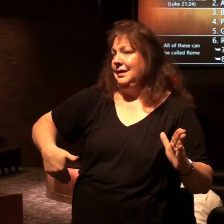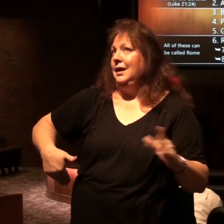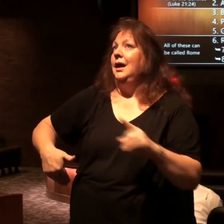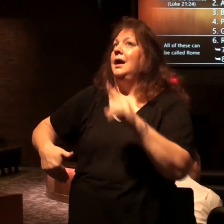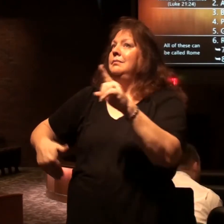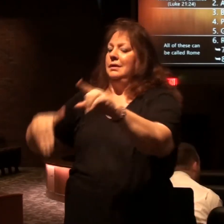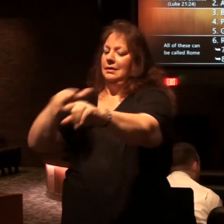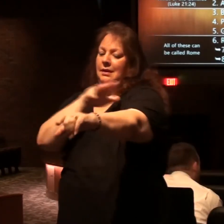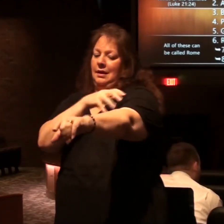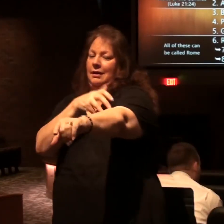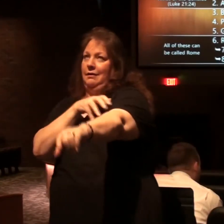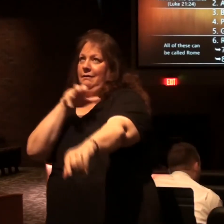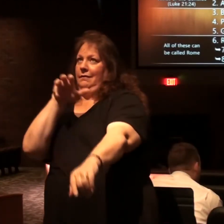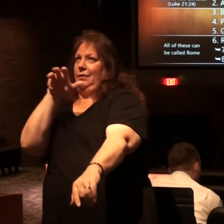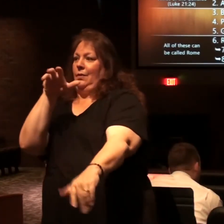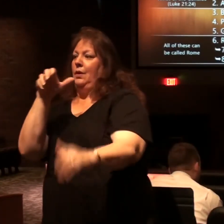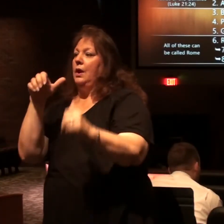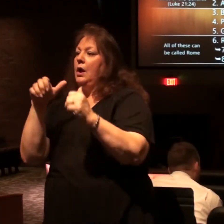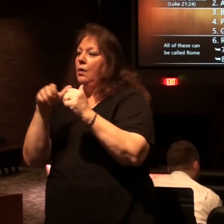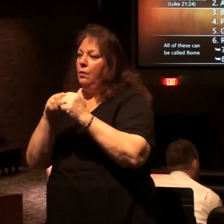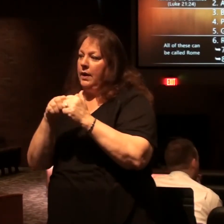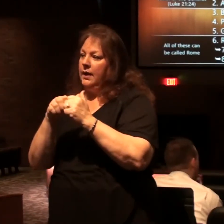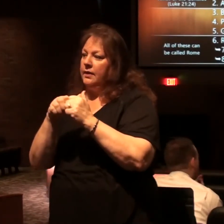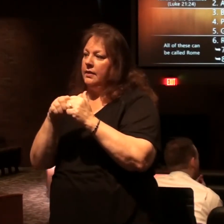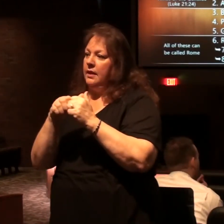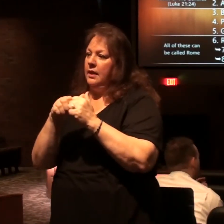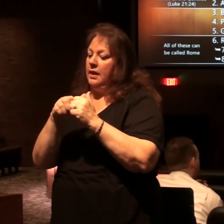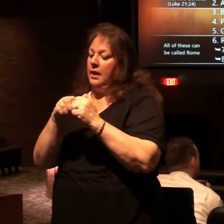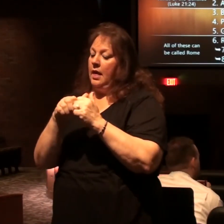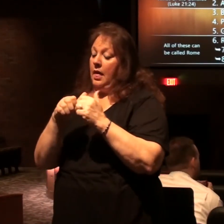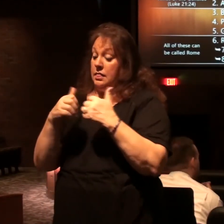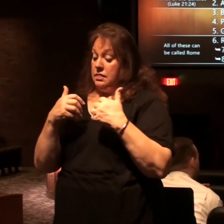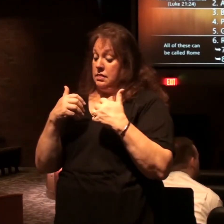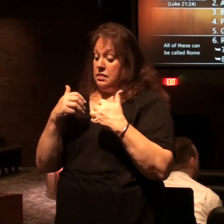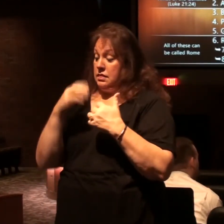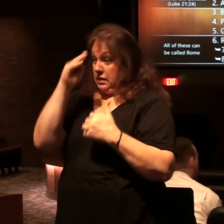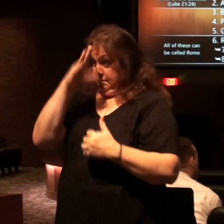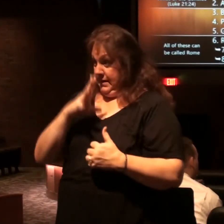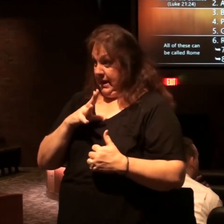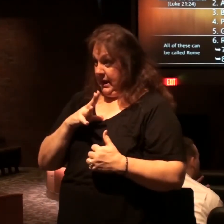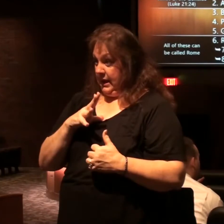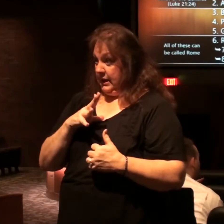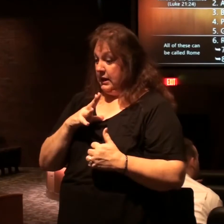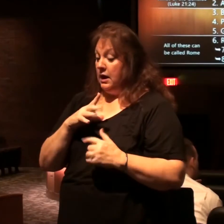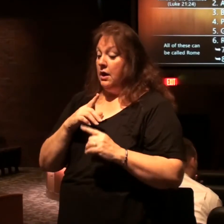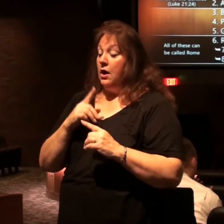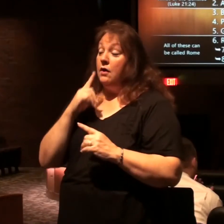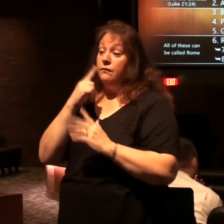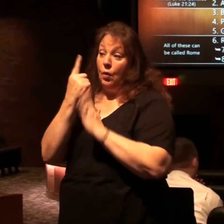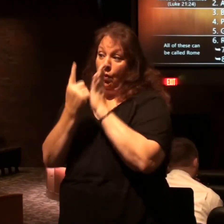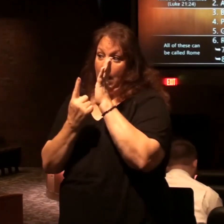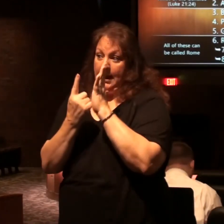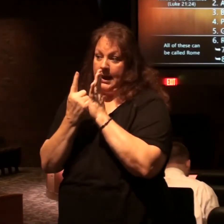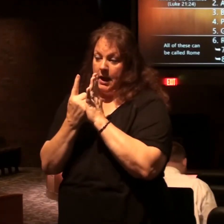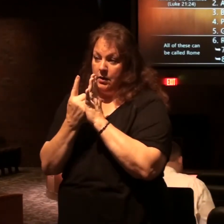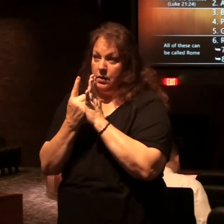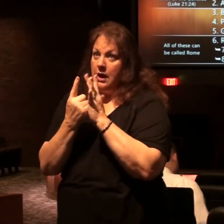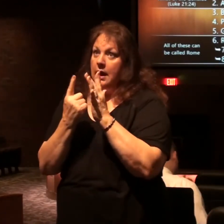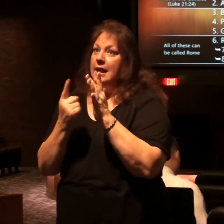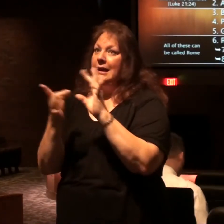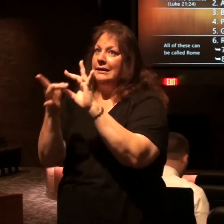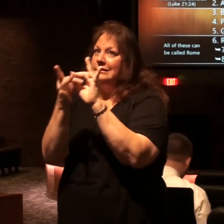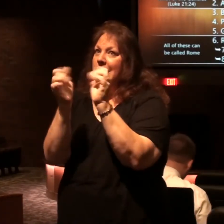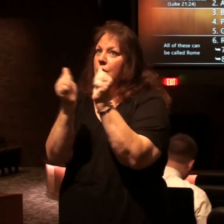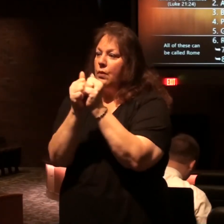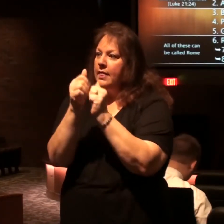receive authority as kings with the beast for one hour so he is part of them from the beginning that's why he can sign the